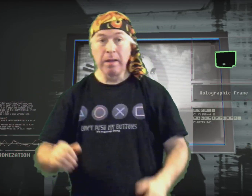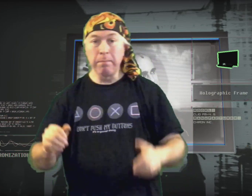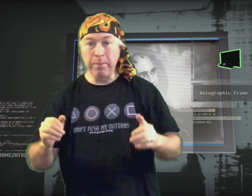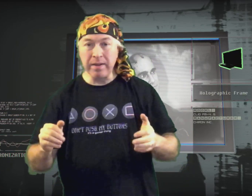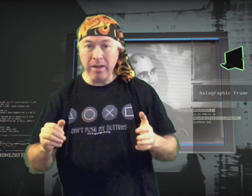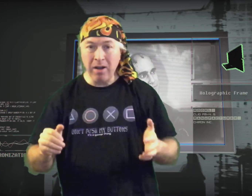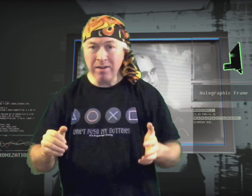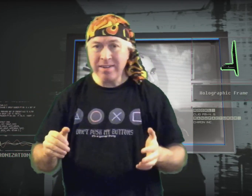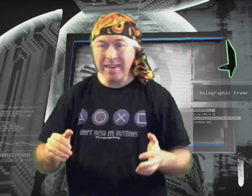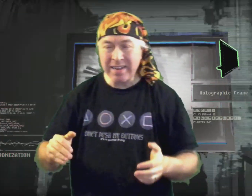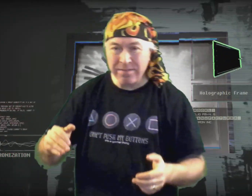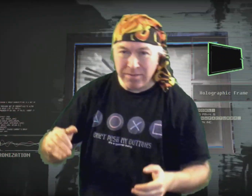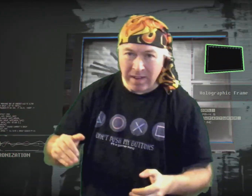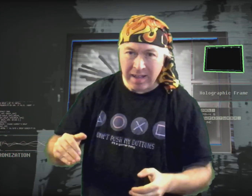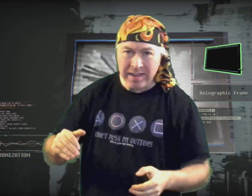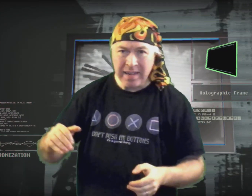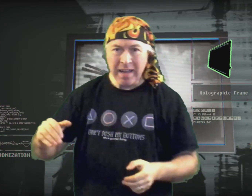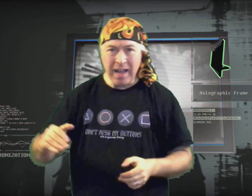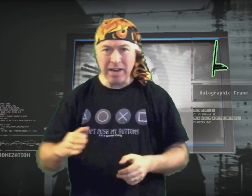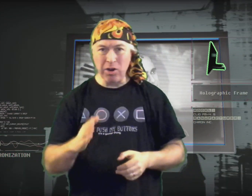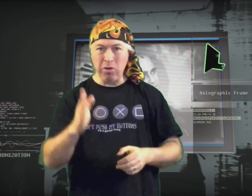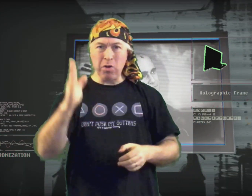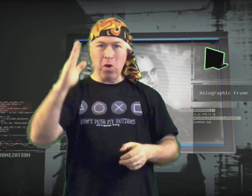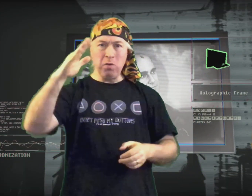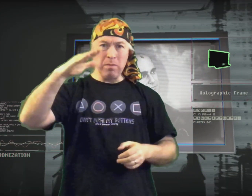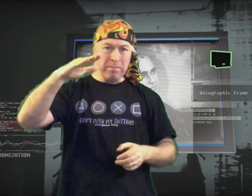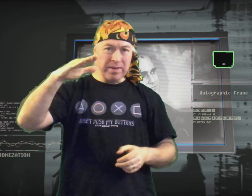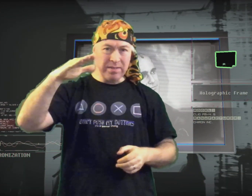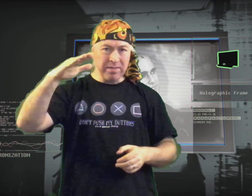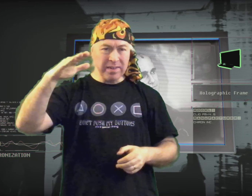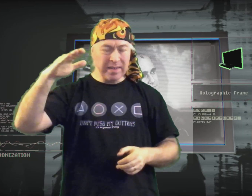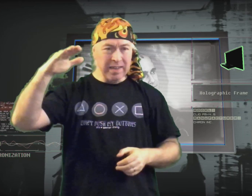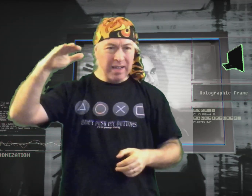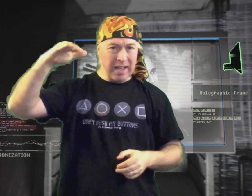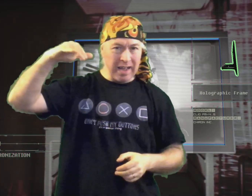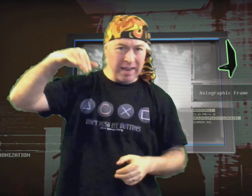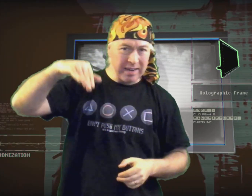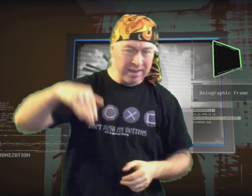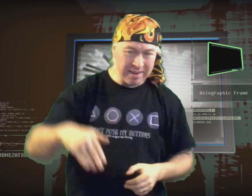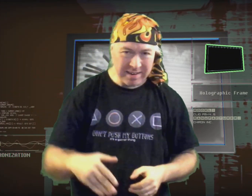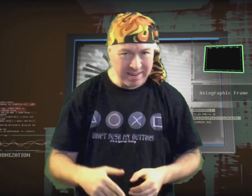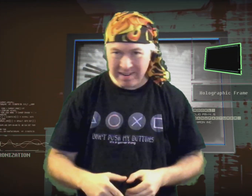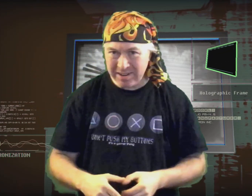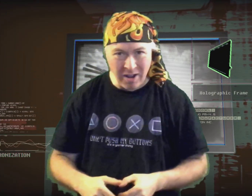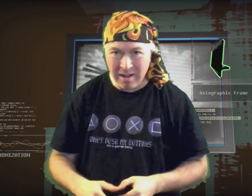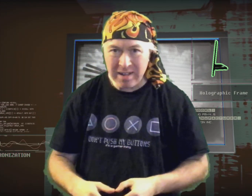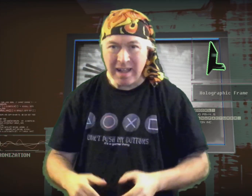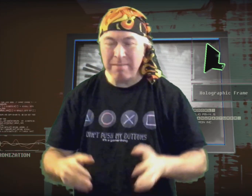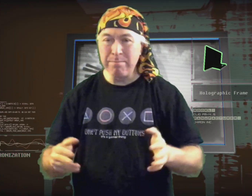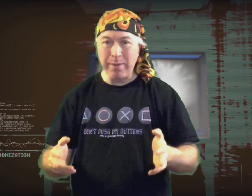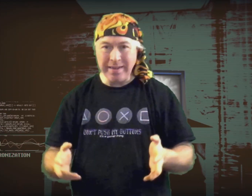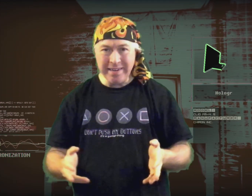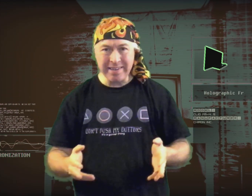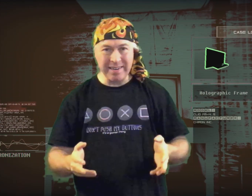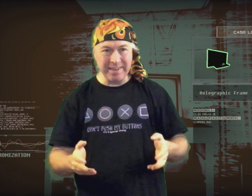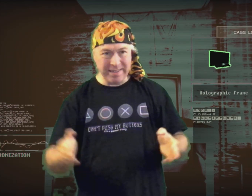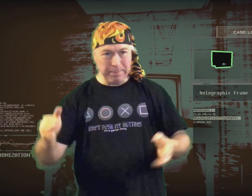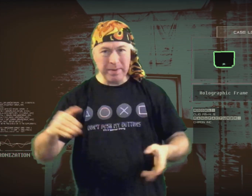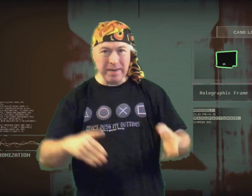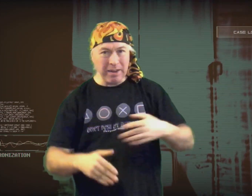But cars that can fly and lock on with missiles and... Nah. And bikes that can zip in and out